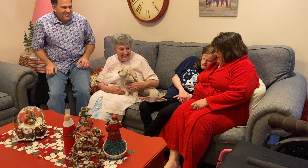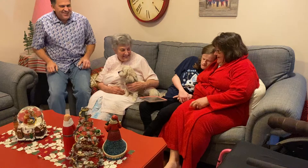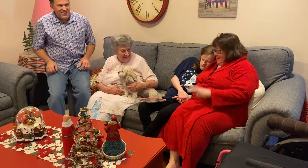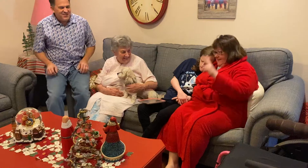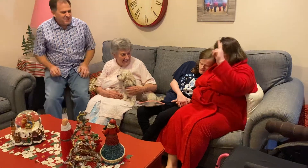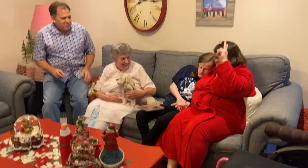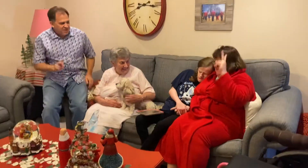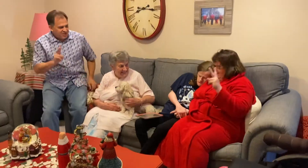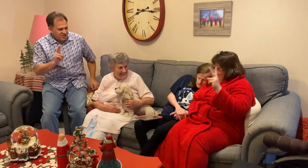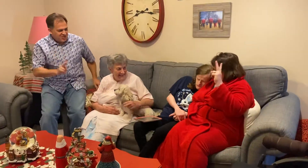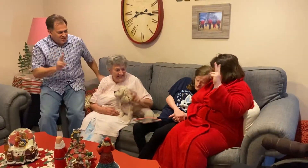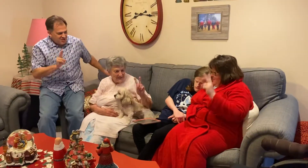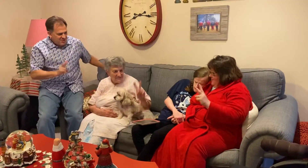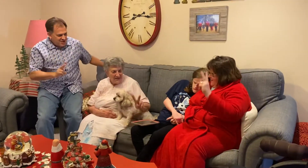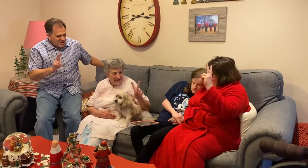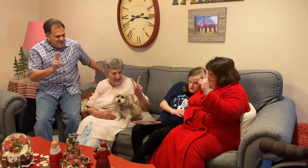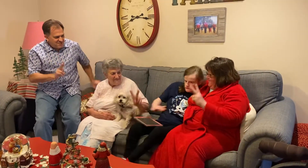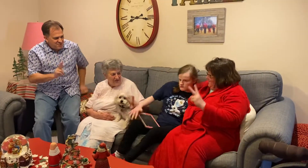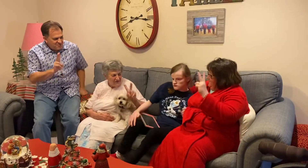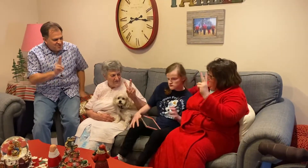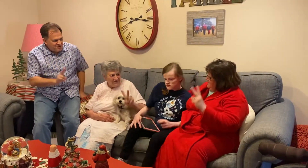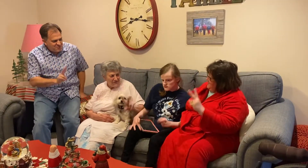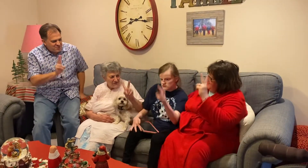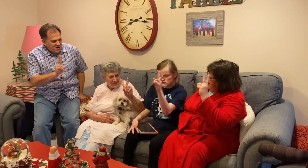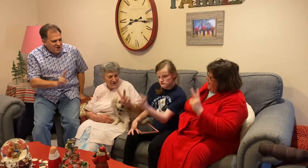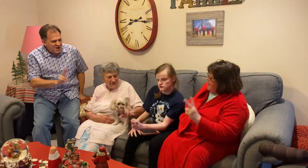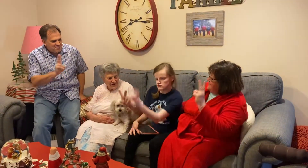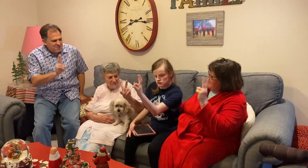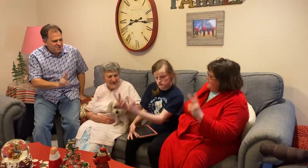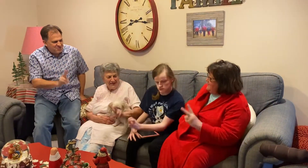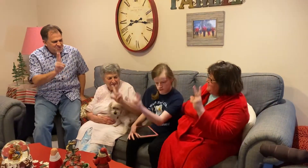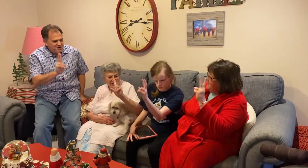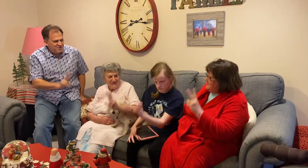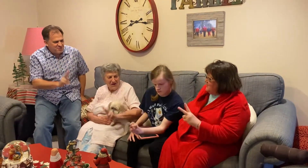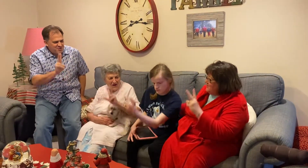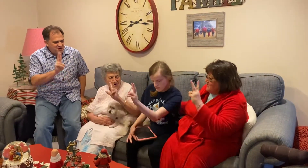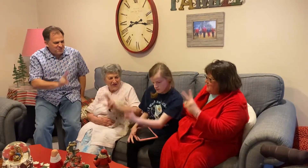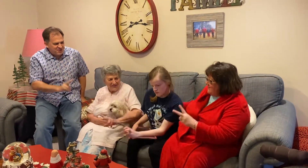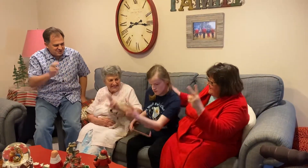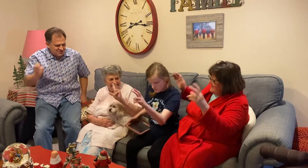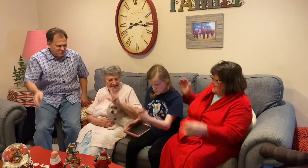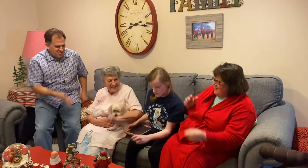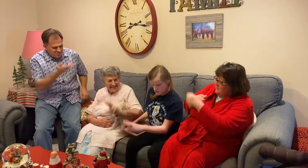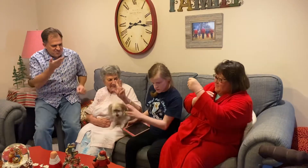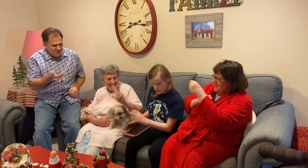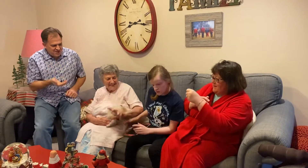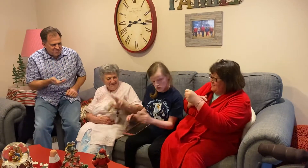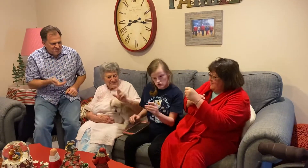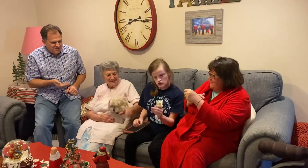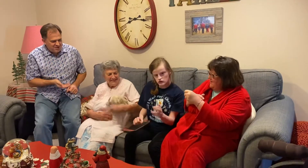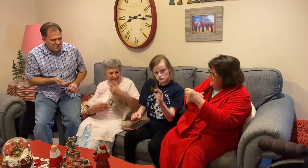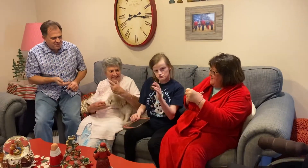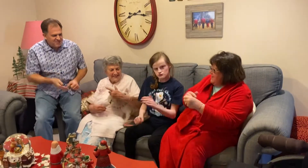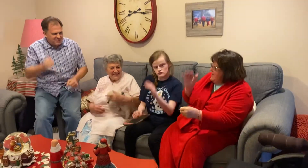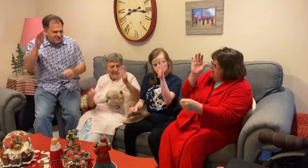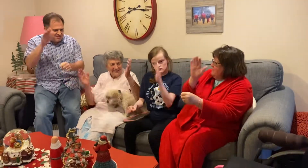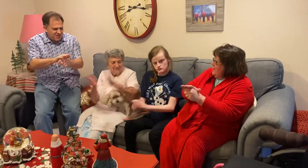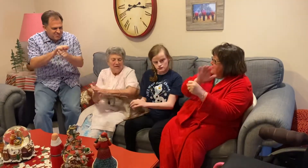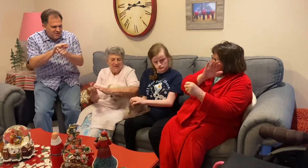Little bunny foo-foo, hopping through the forest, scooping up the field mice and bopping them